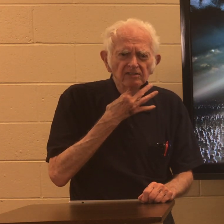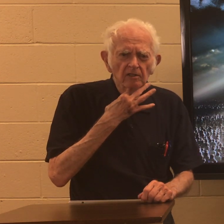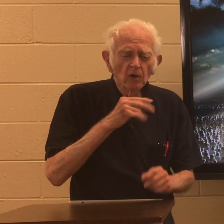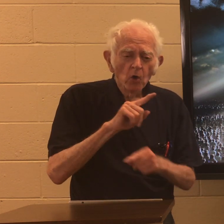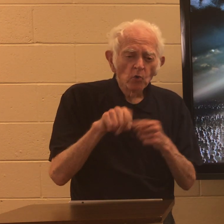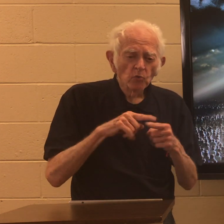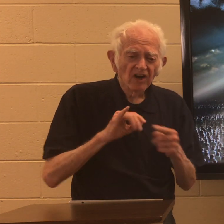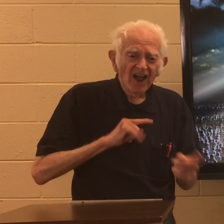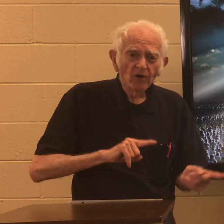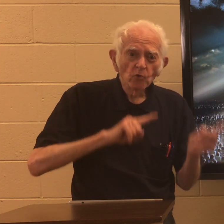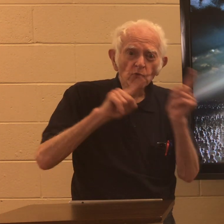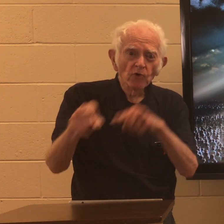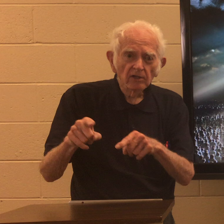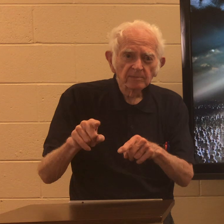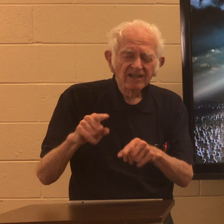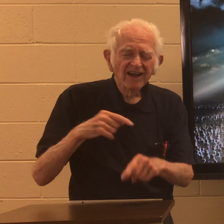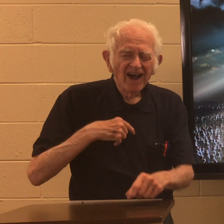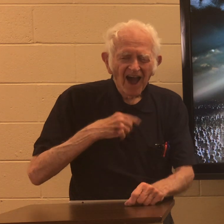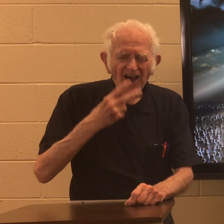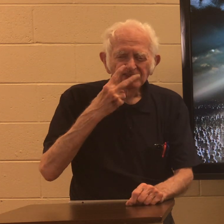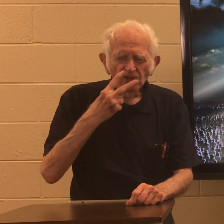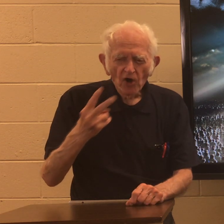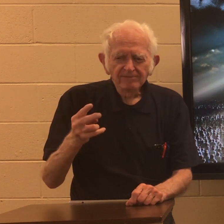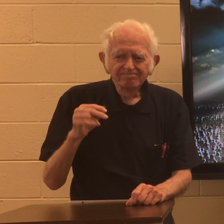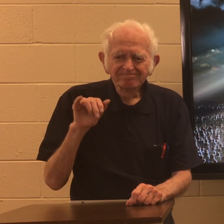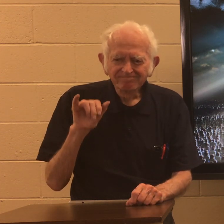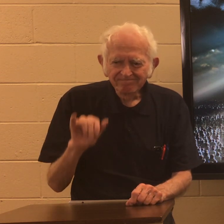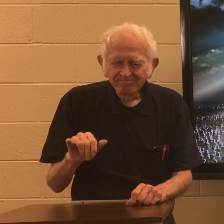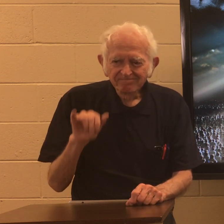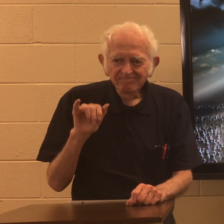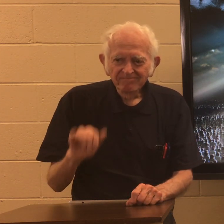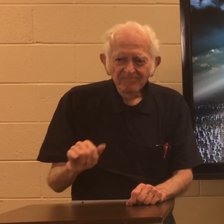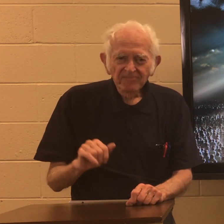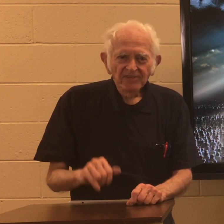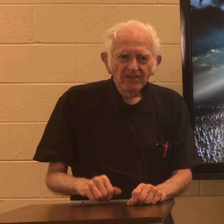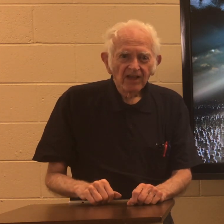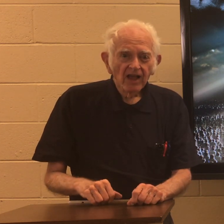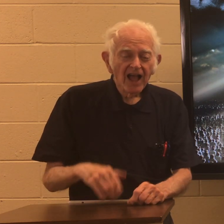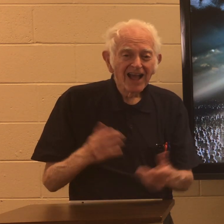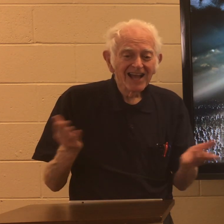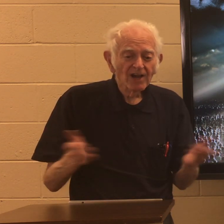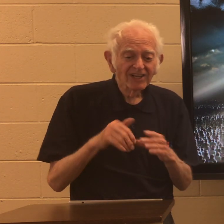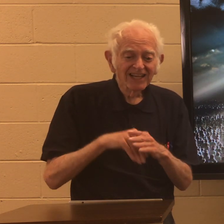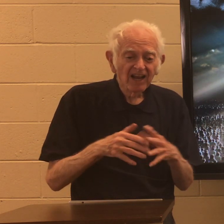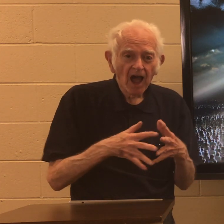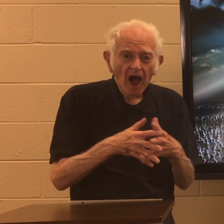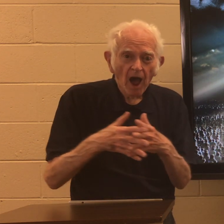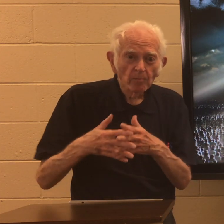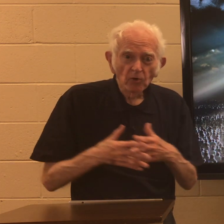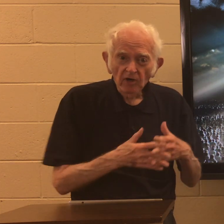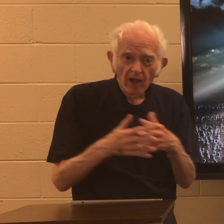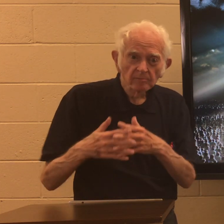curious. And when I went, I saw, ah, here in America,